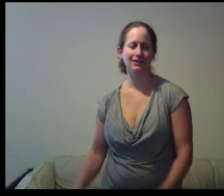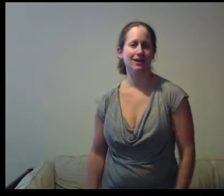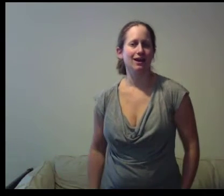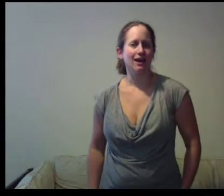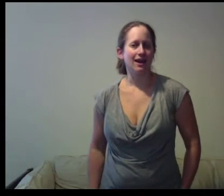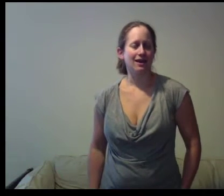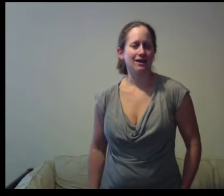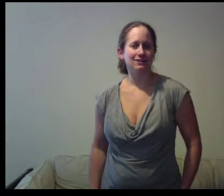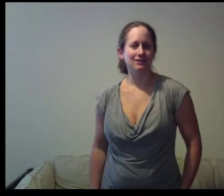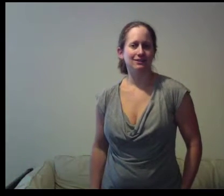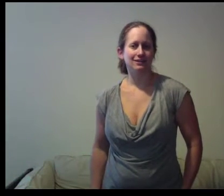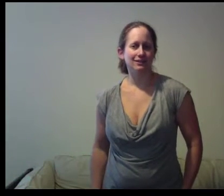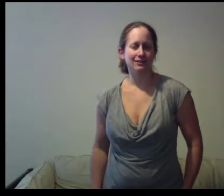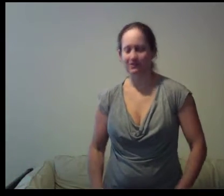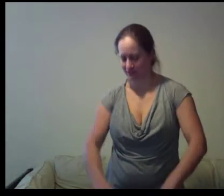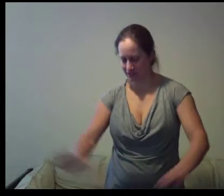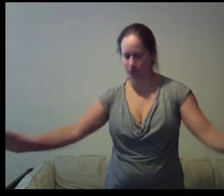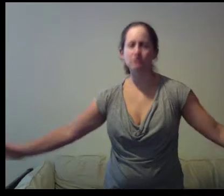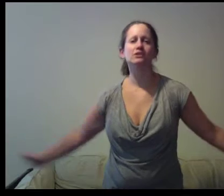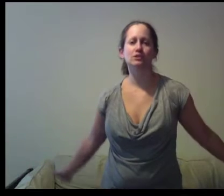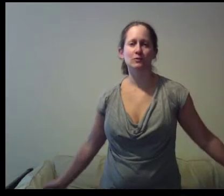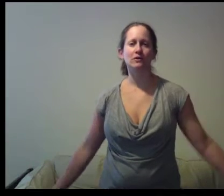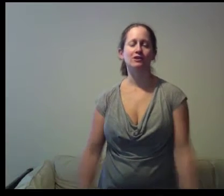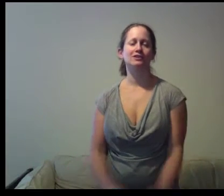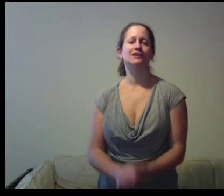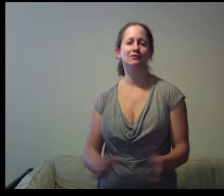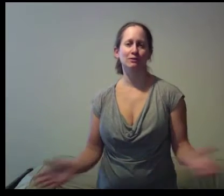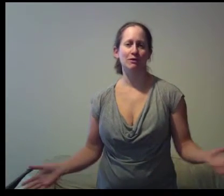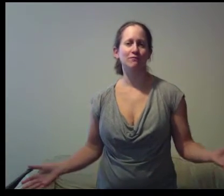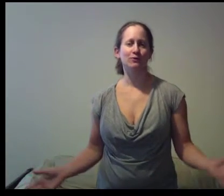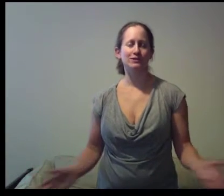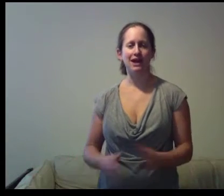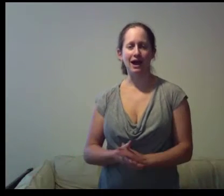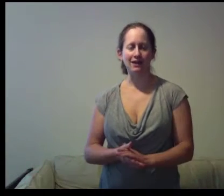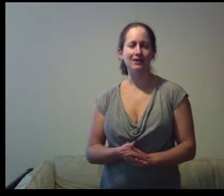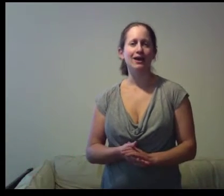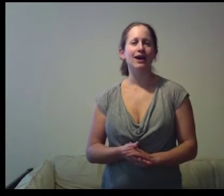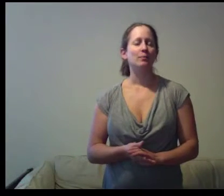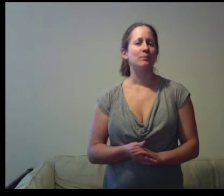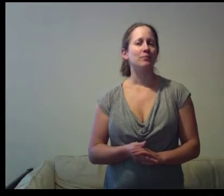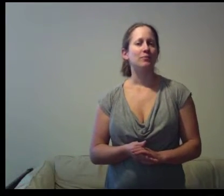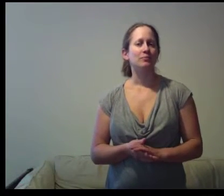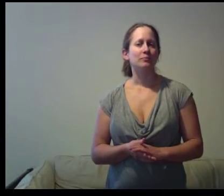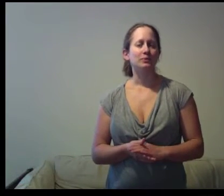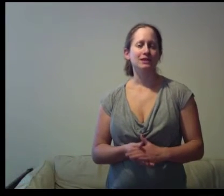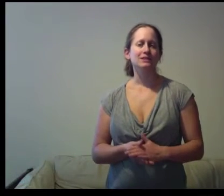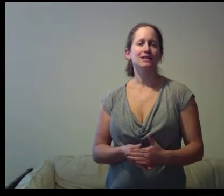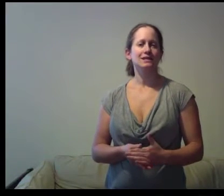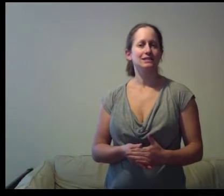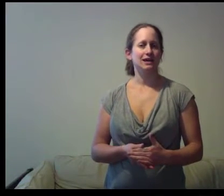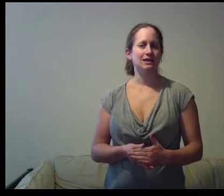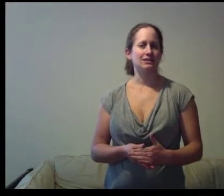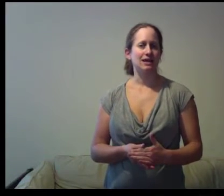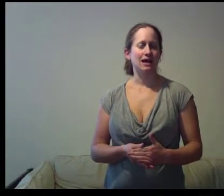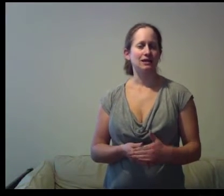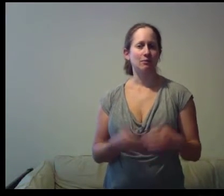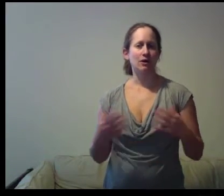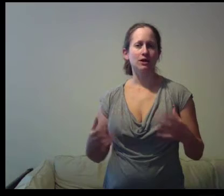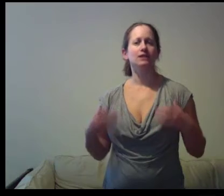Okay and and then the stage was littered with cars and thankfully my floor is not. But that's the idea is that marketing